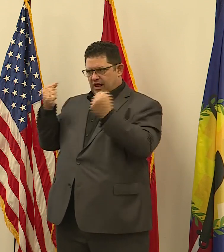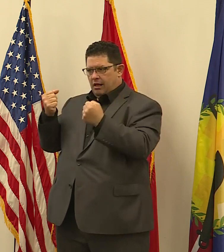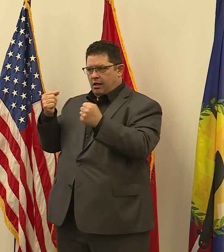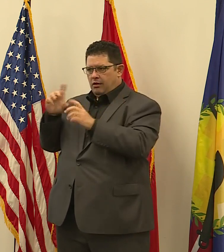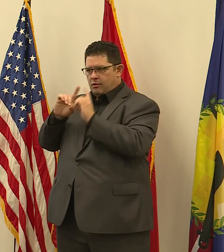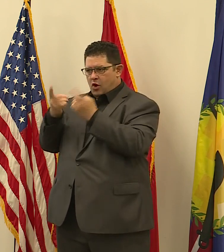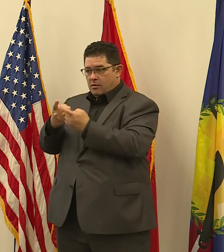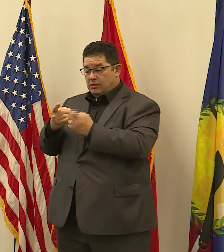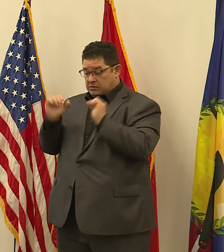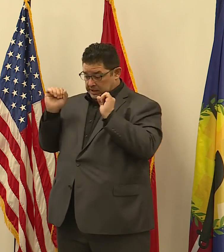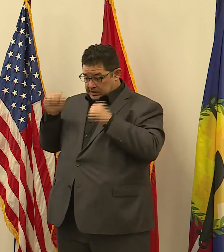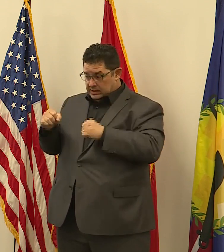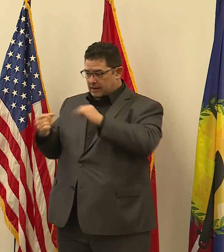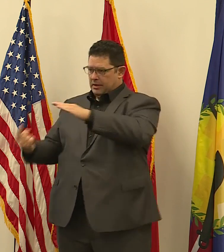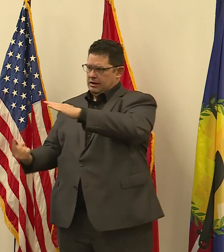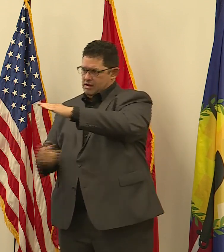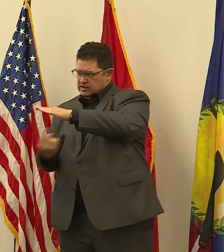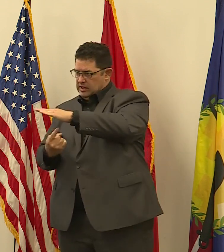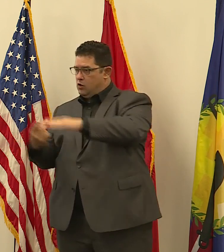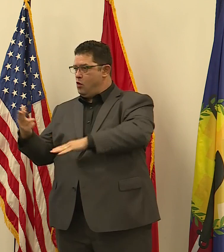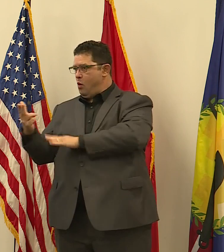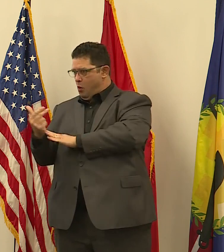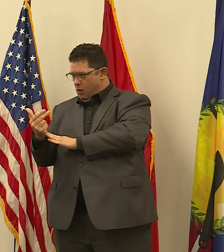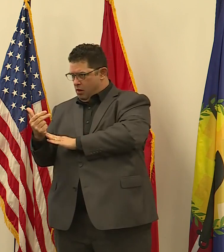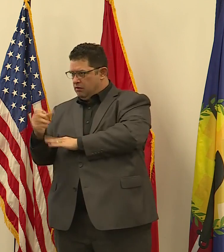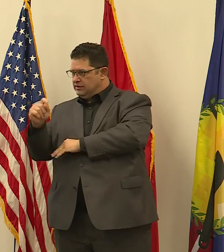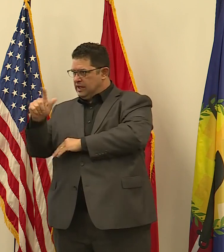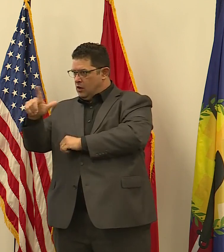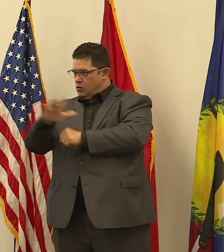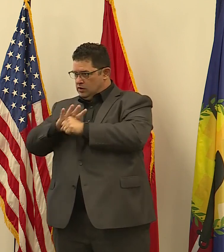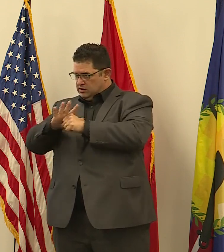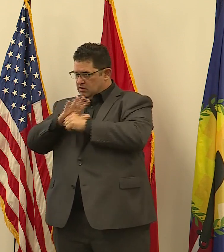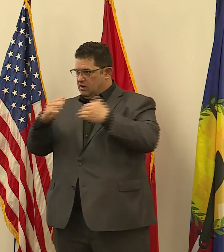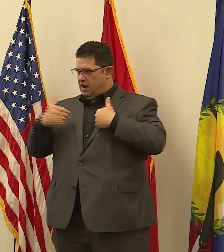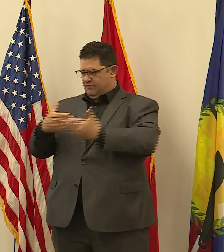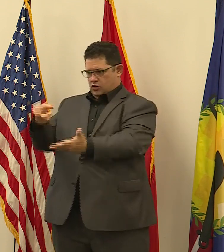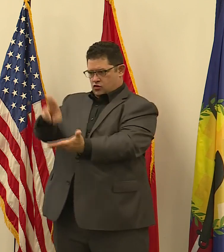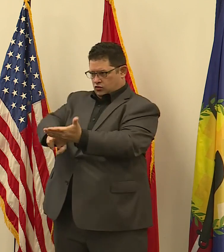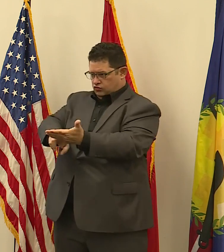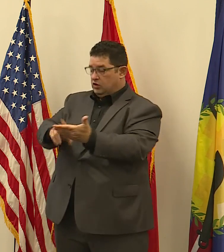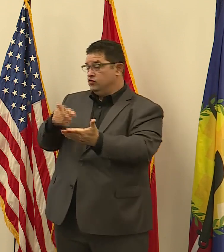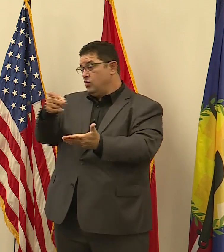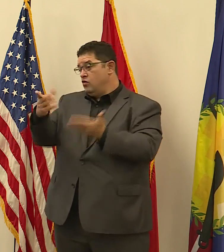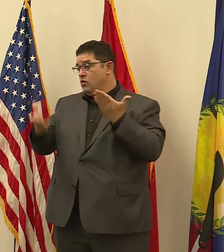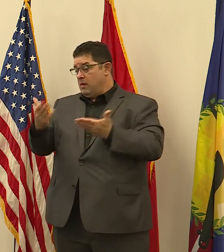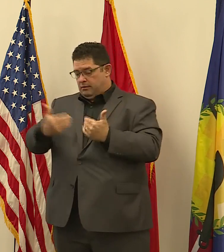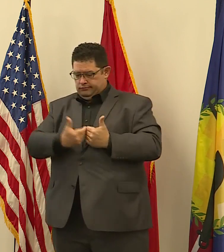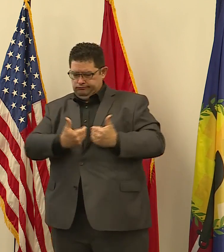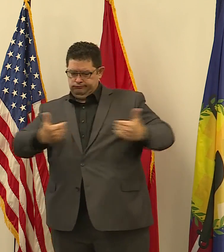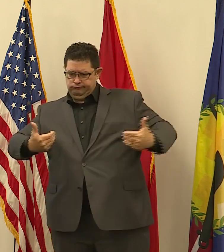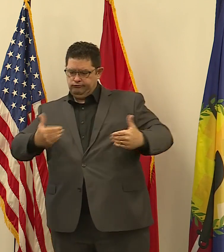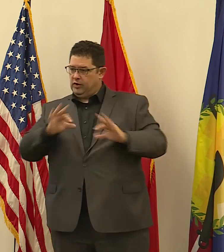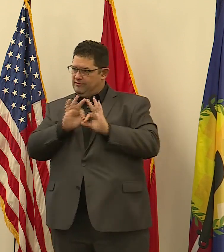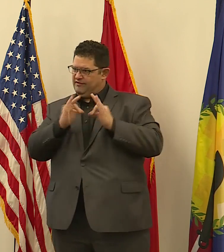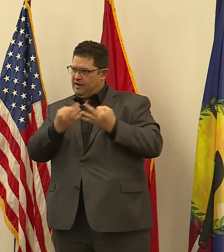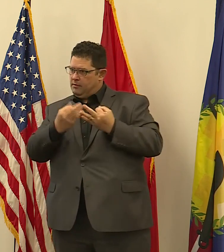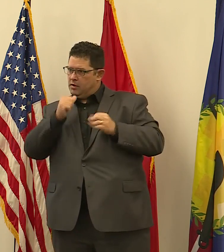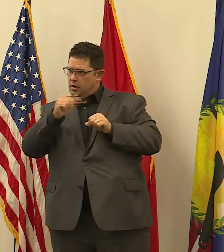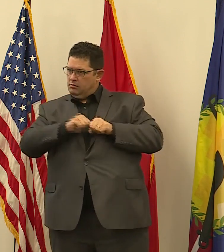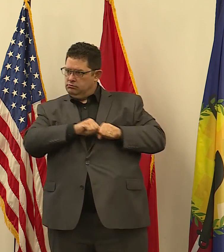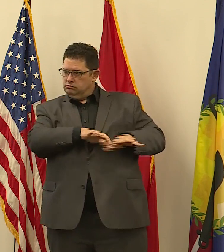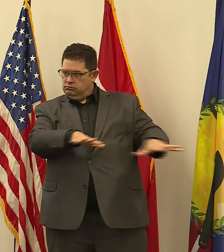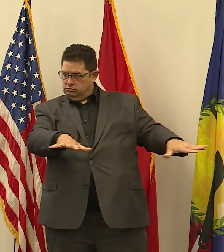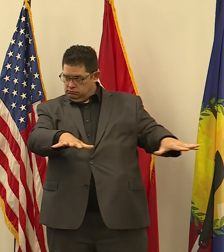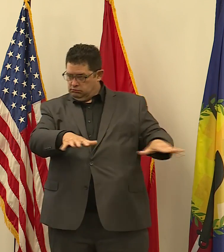isolated in a hotel that St. Louis County has under contract so that you may be away from your family and avoid